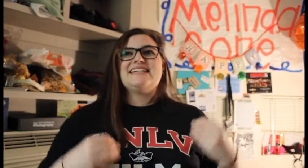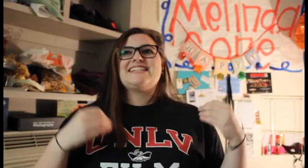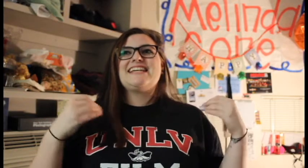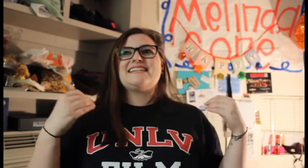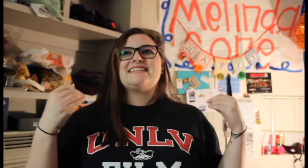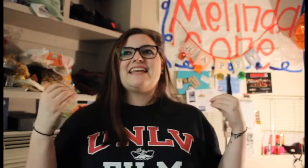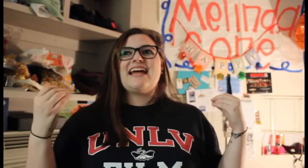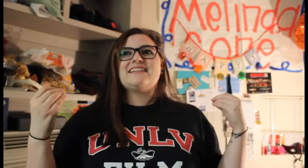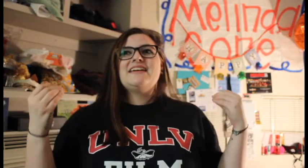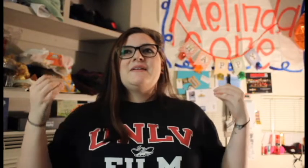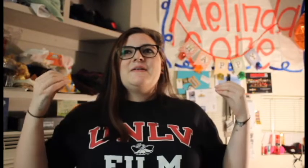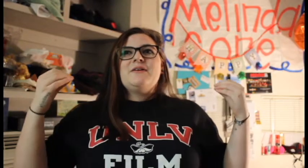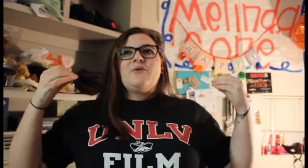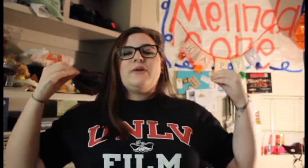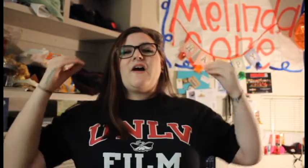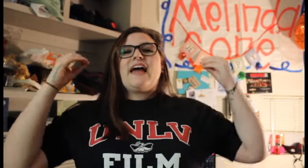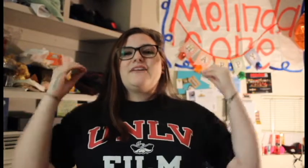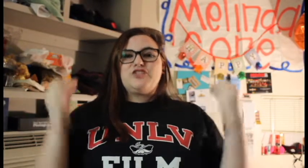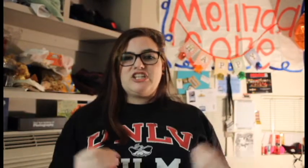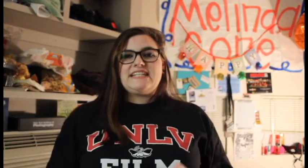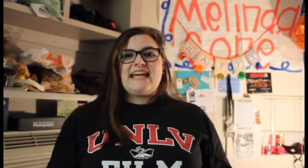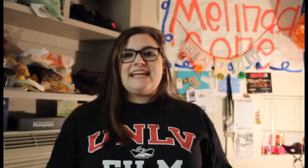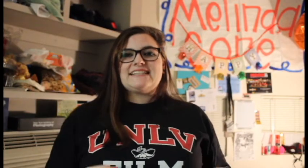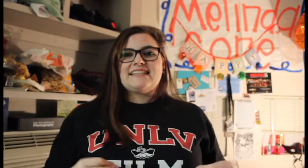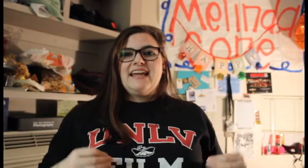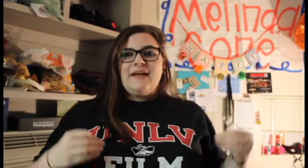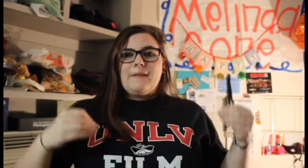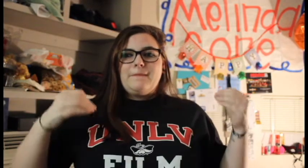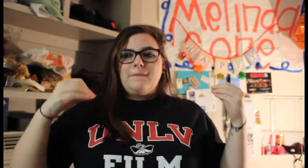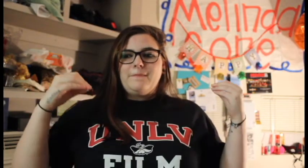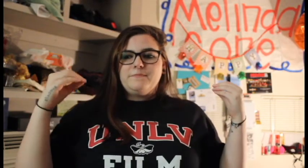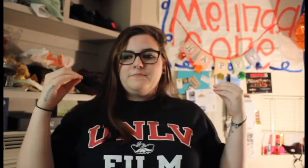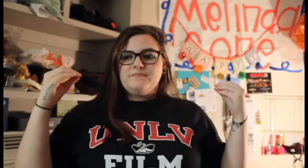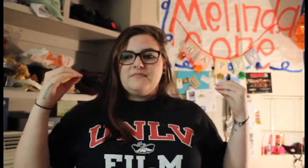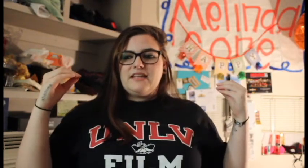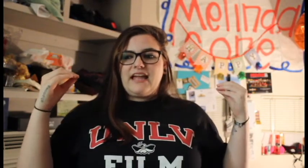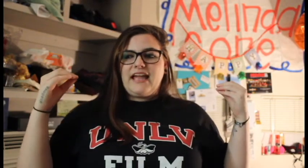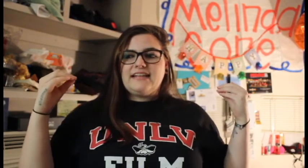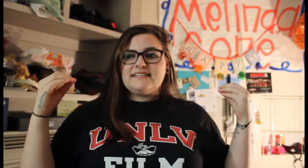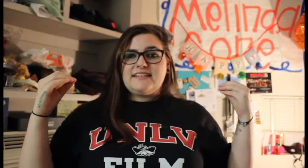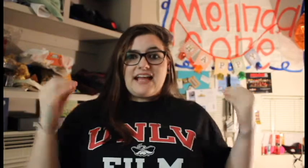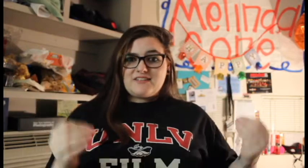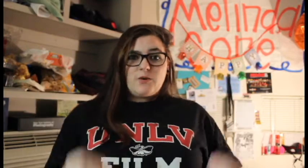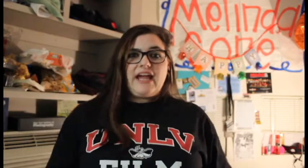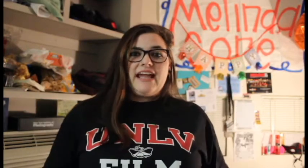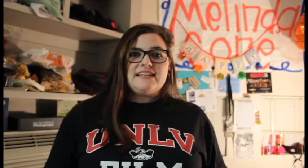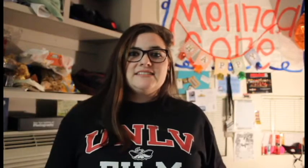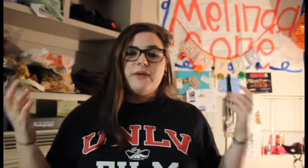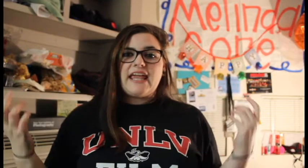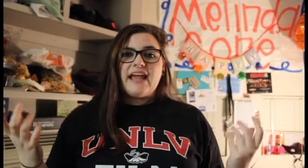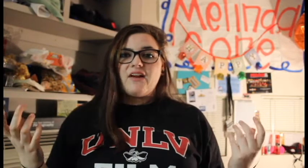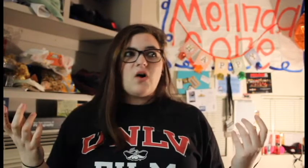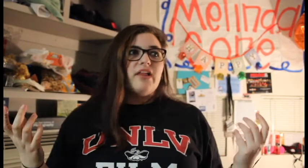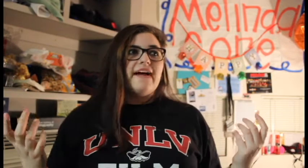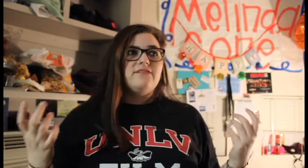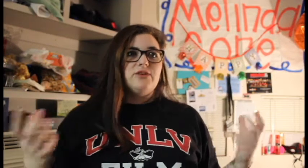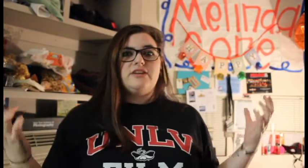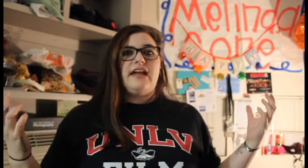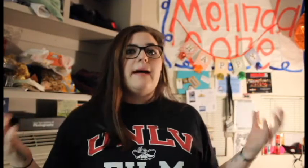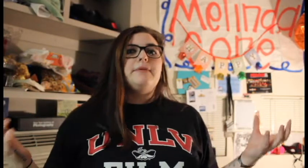is that we all have shitty days and that's okay. We can't all have good happy